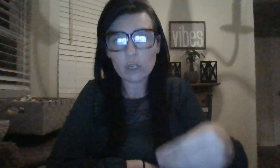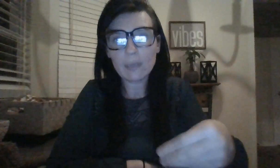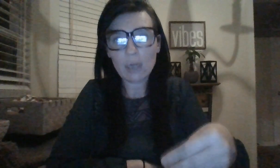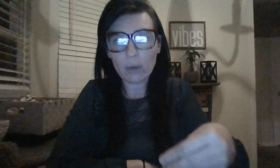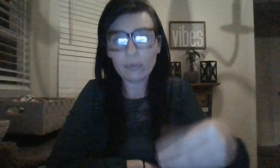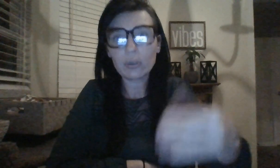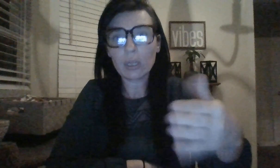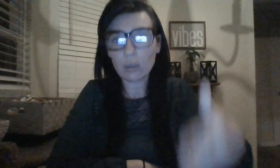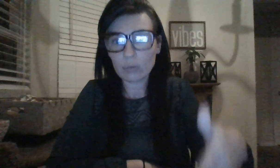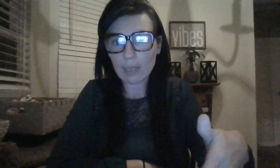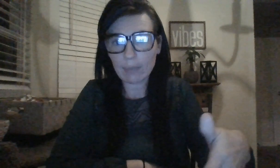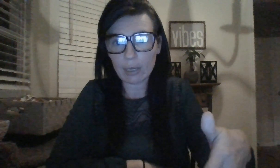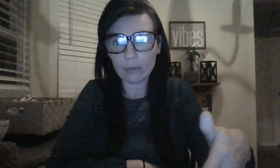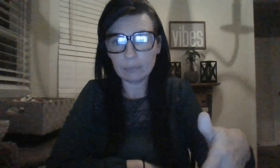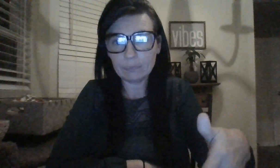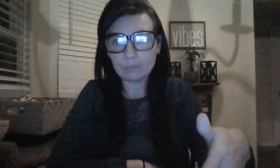should have been offered a long time ago.